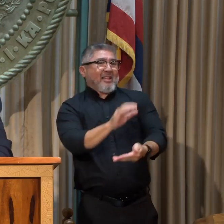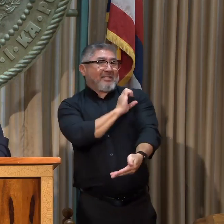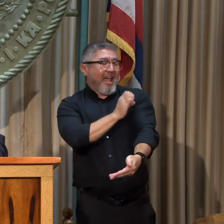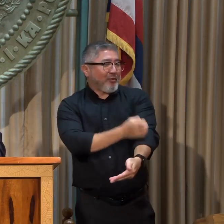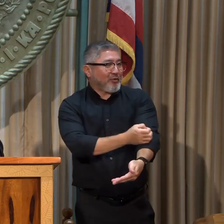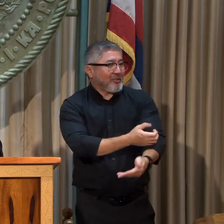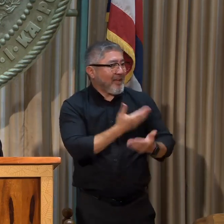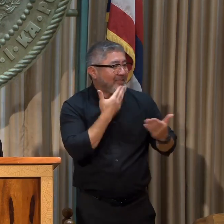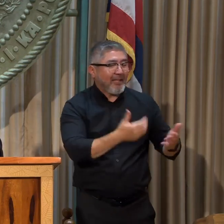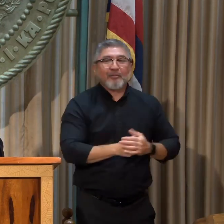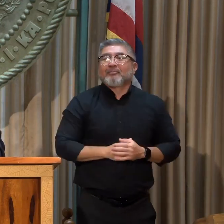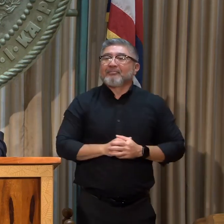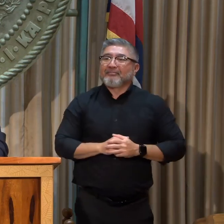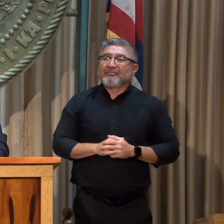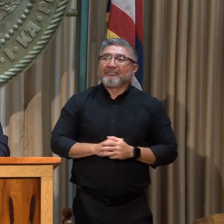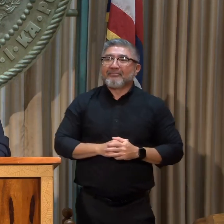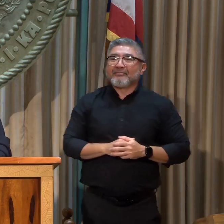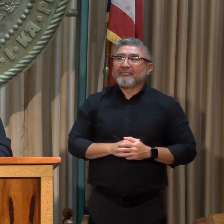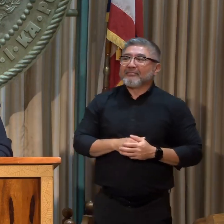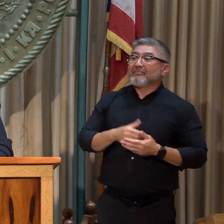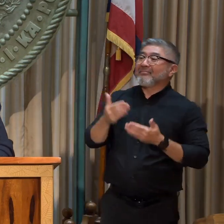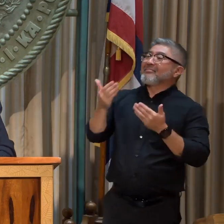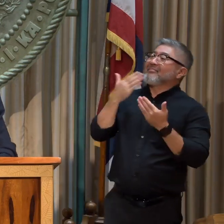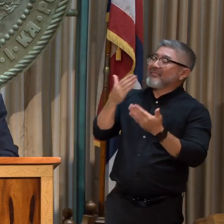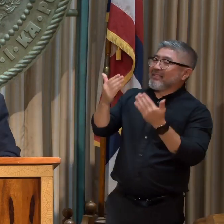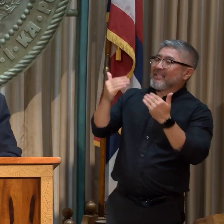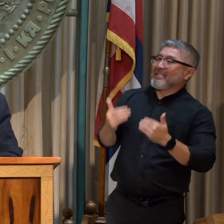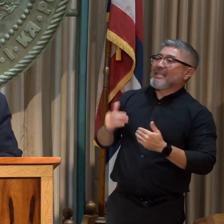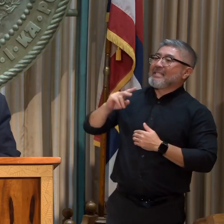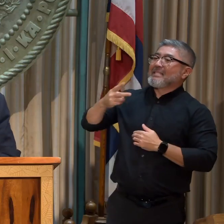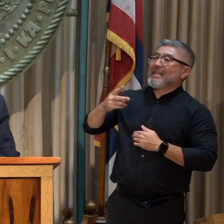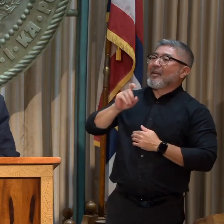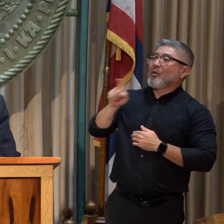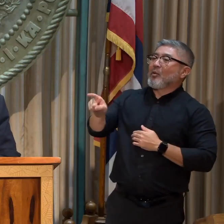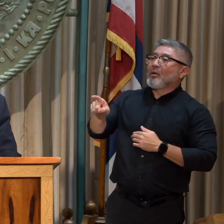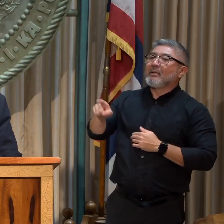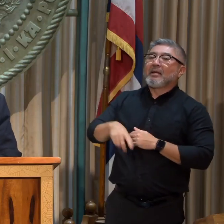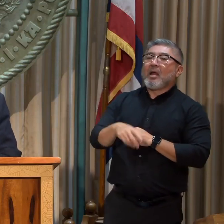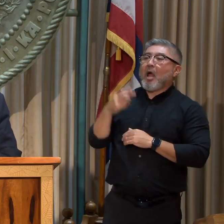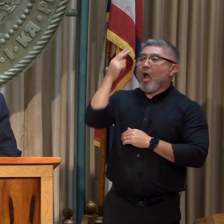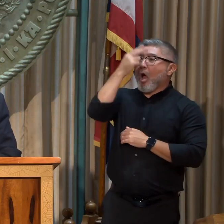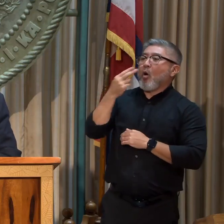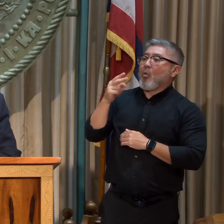Mahalo. Our next question comes from Daryl Huff. Hawaii news.